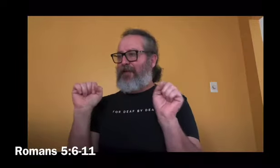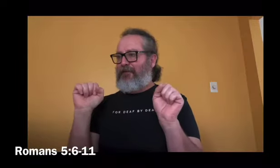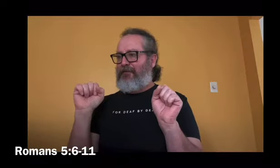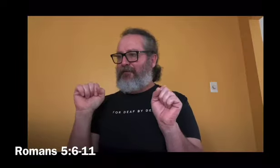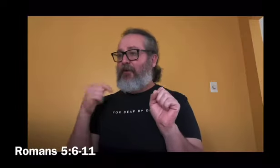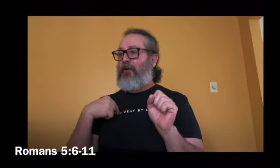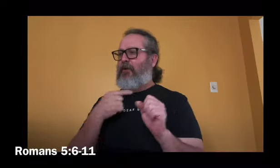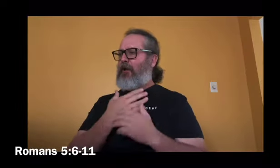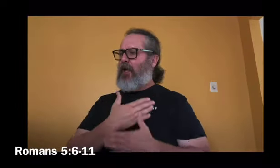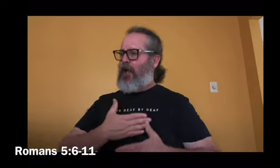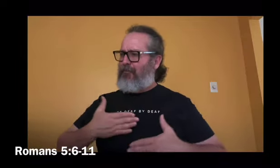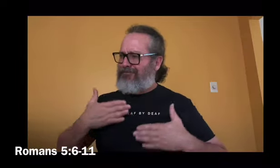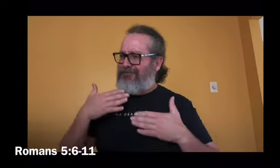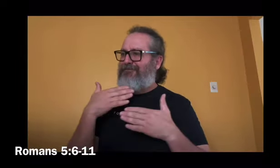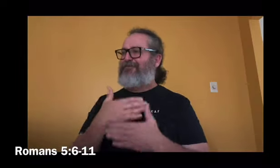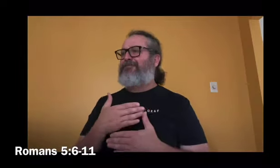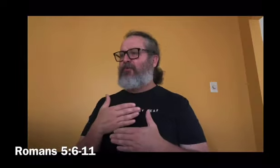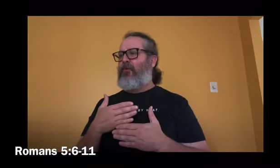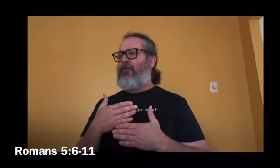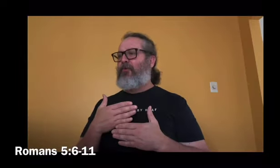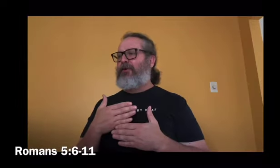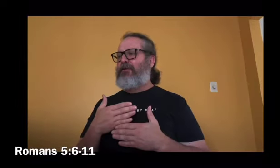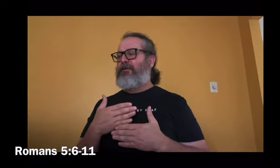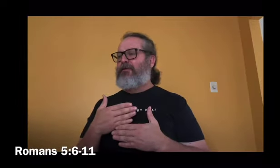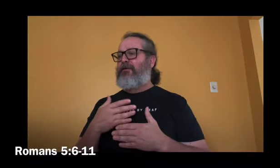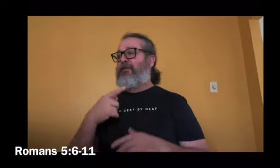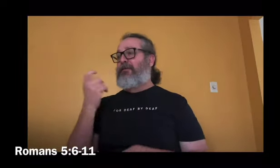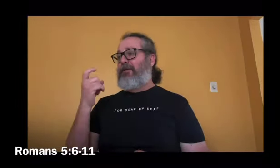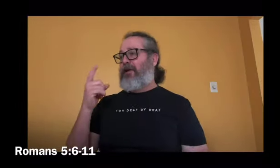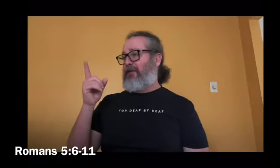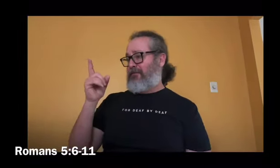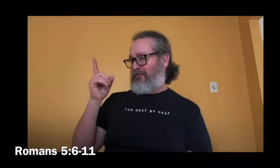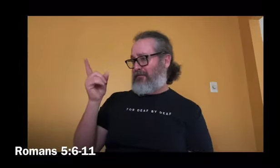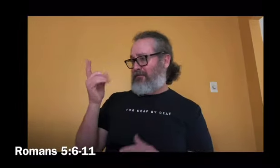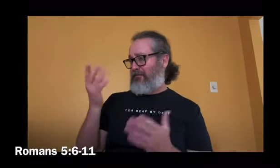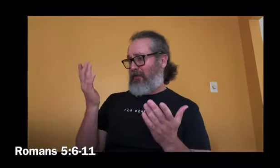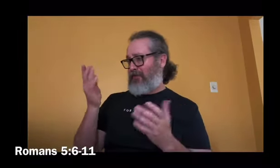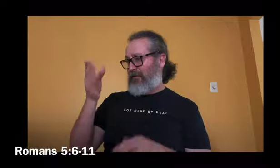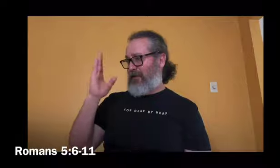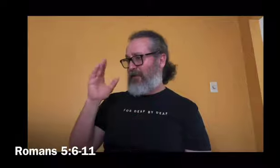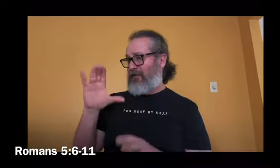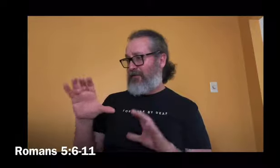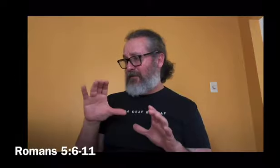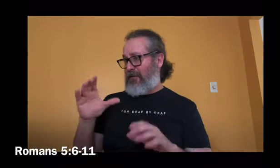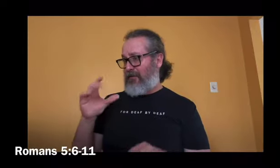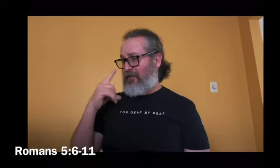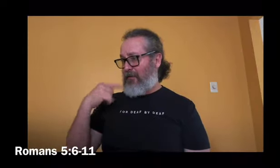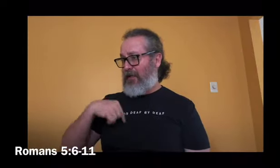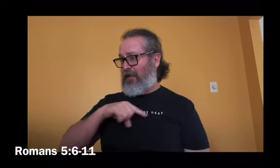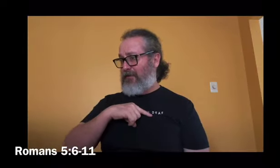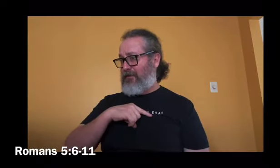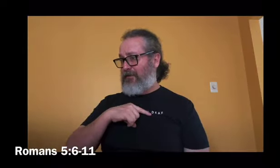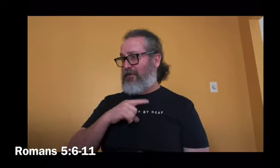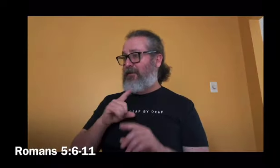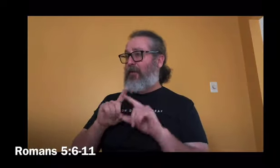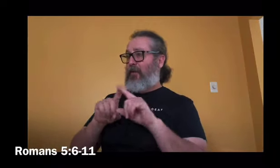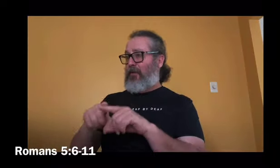by his life? Not only that, but we also